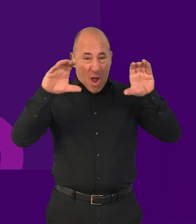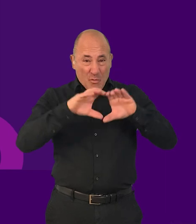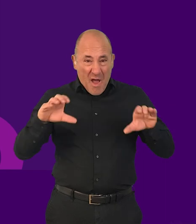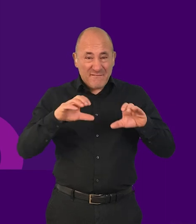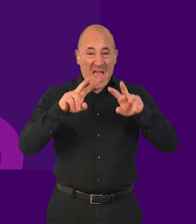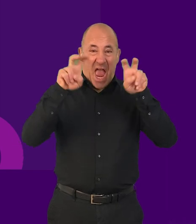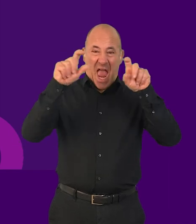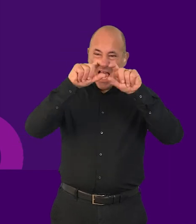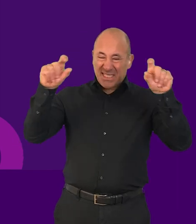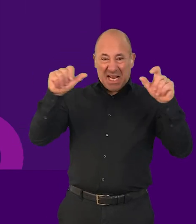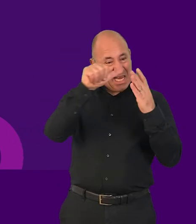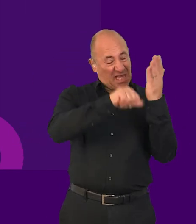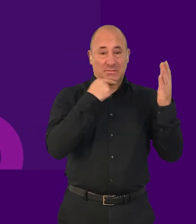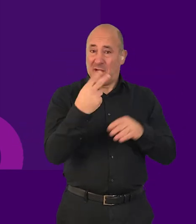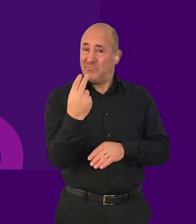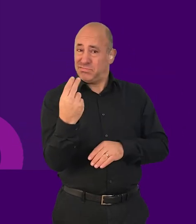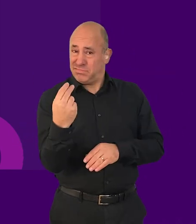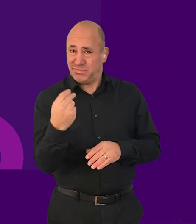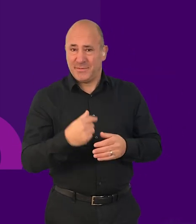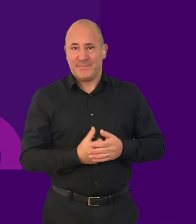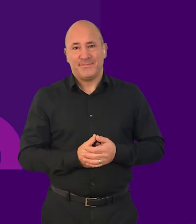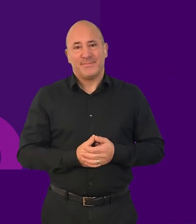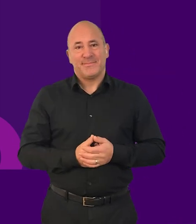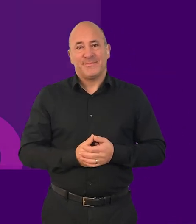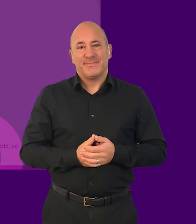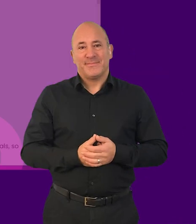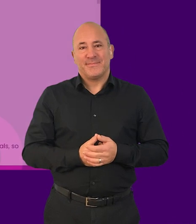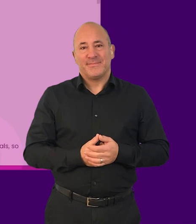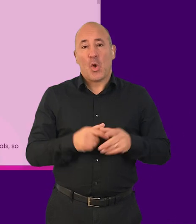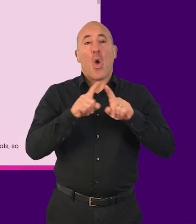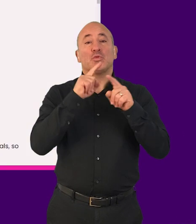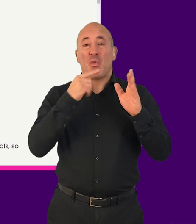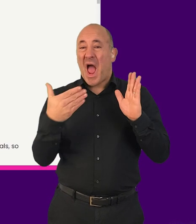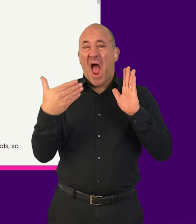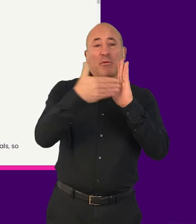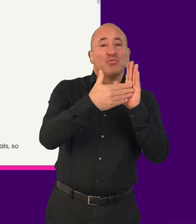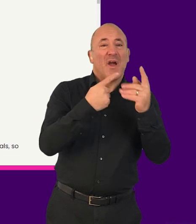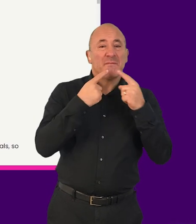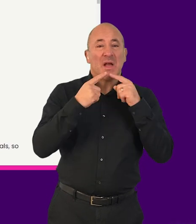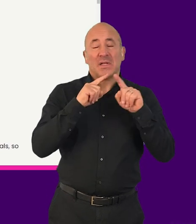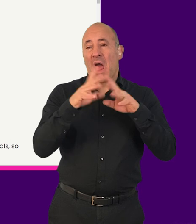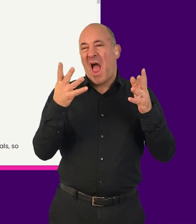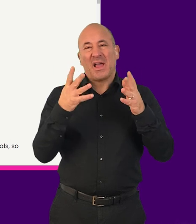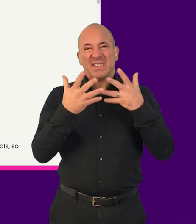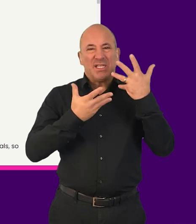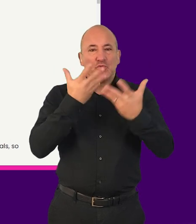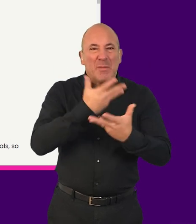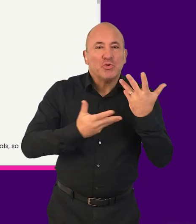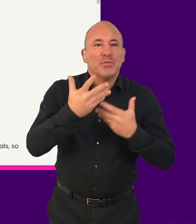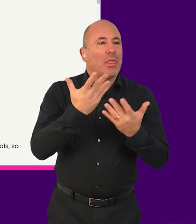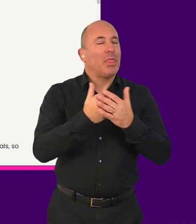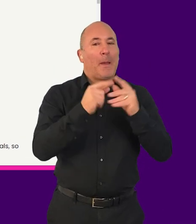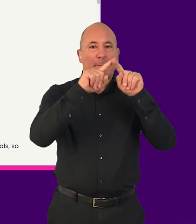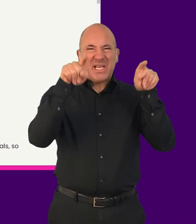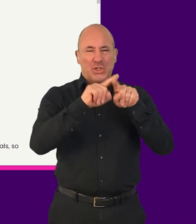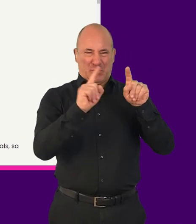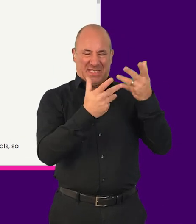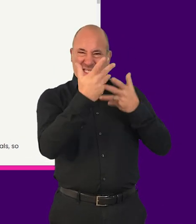text, headings and lists. Screen readers also announce additional information, such as text descriptions for